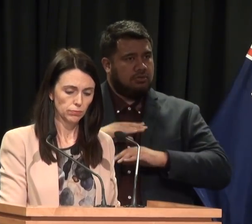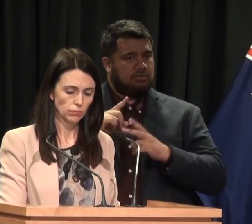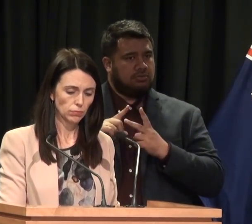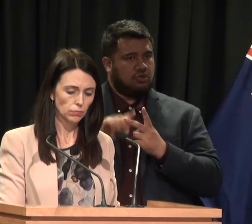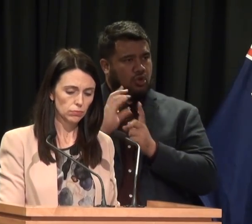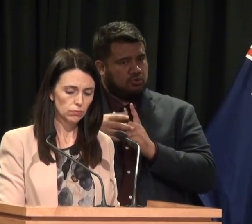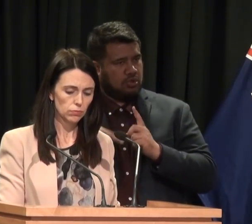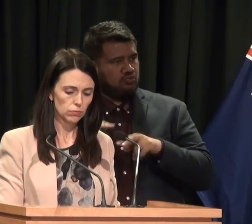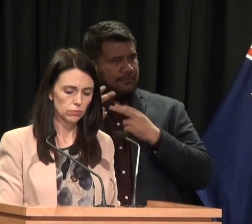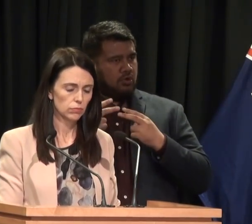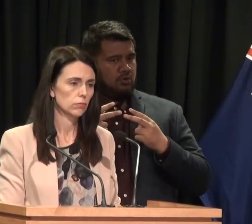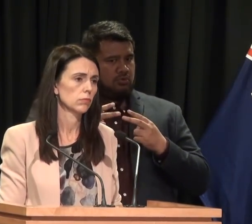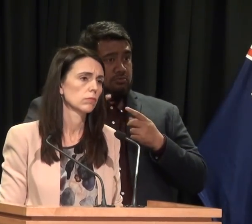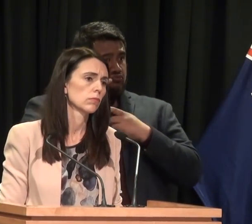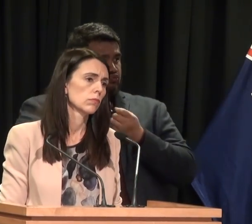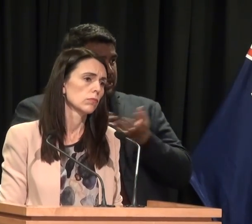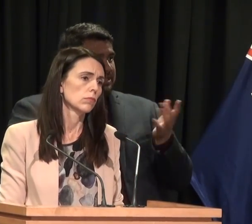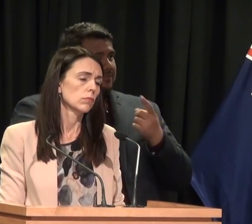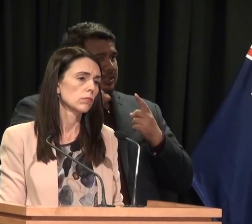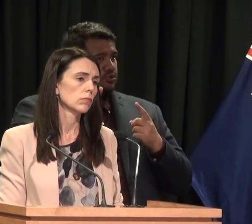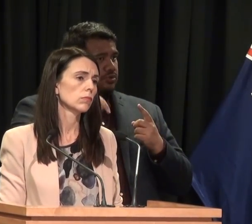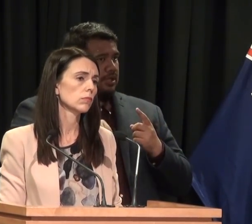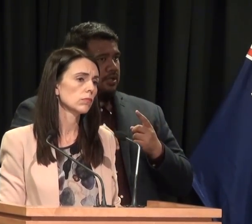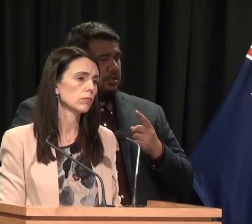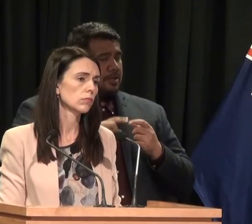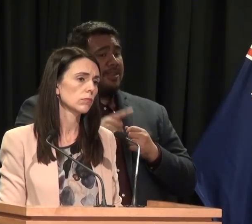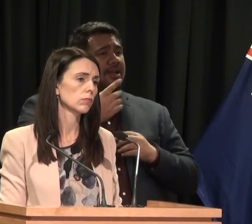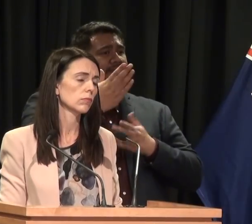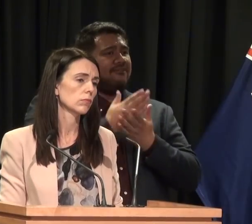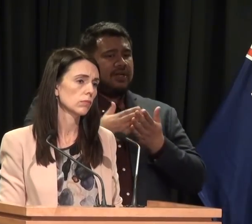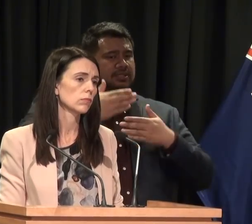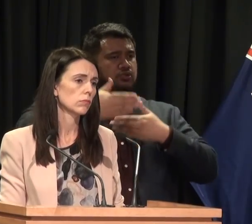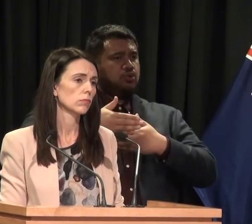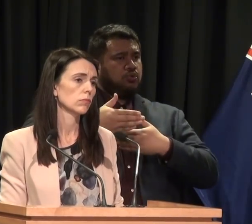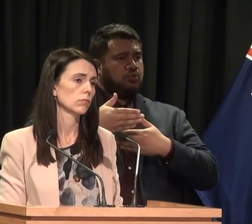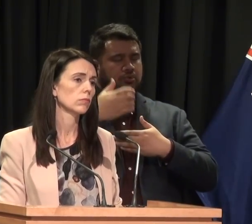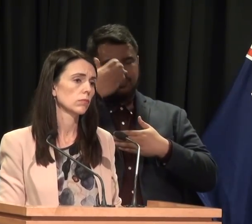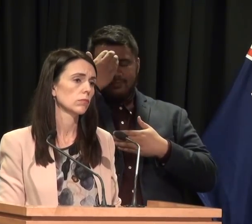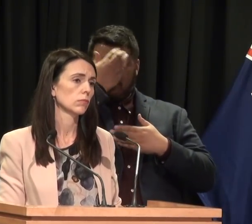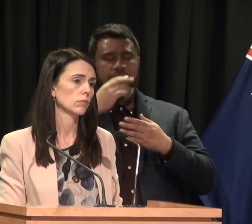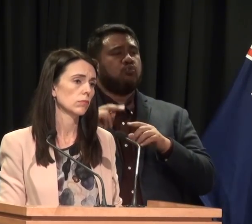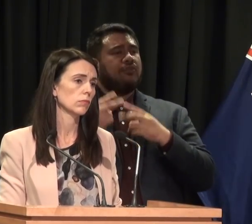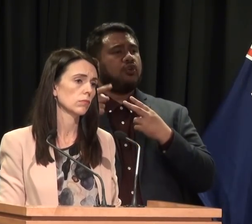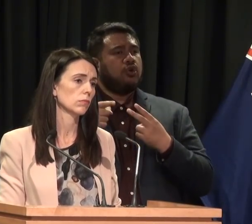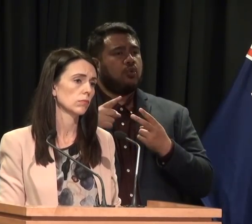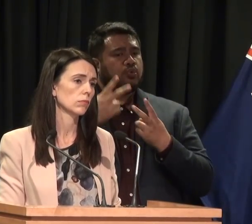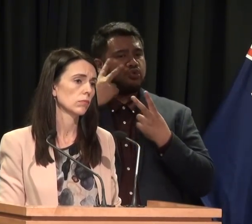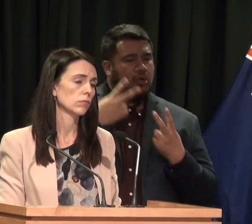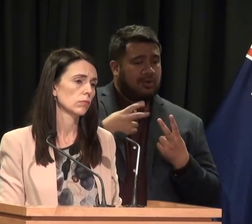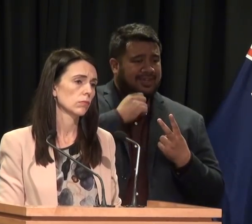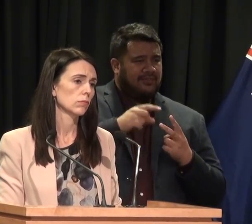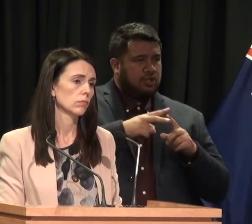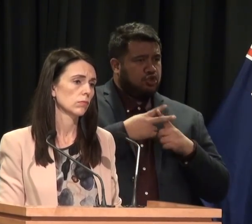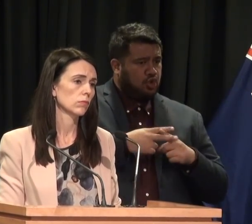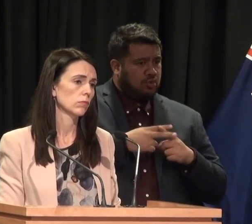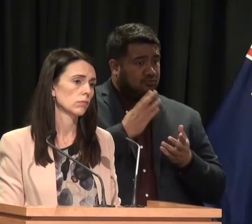seen the outcomes of that today. But what this phase two review does is give us the opportunity to say, is the toolkit fit for purpose? And that's